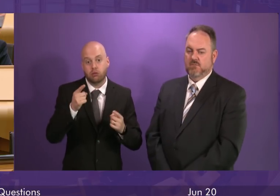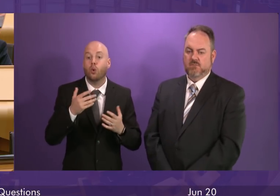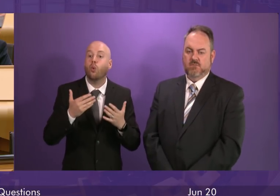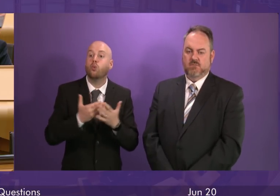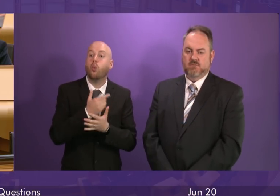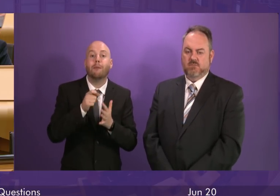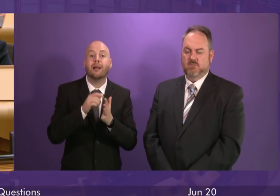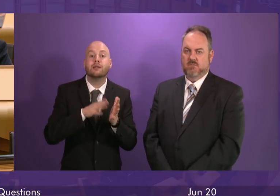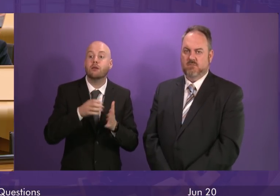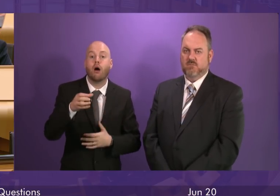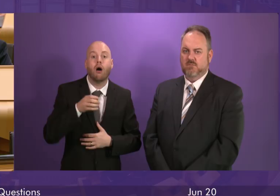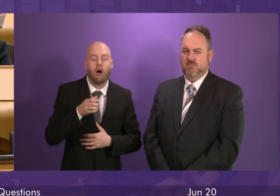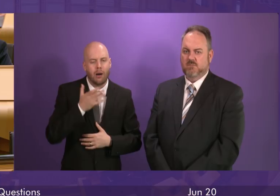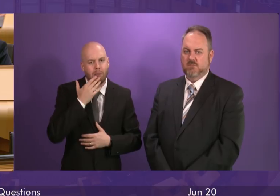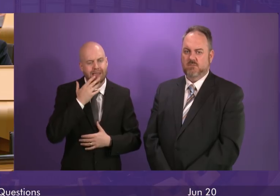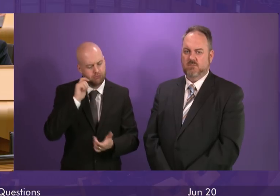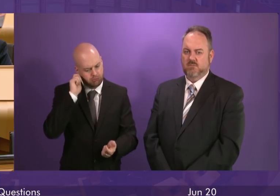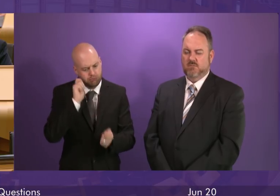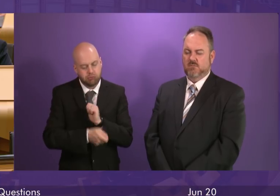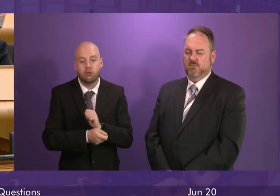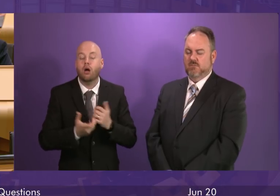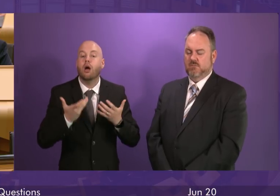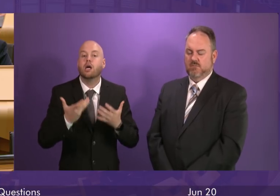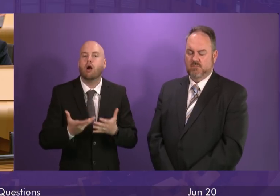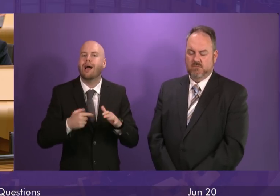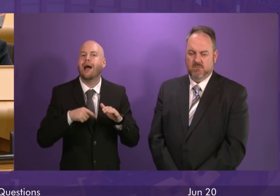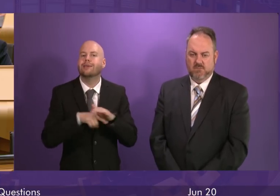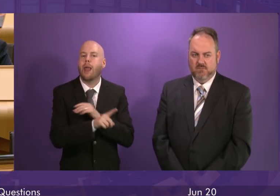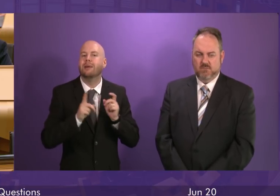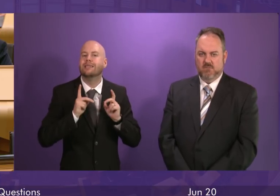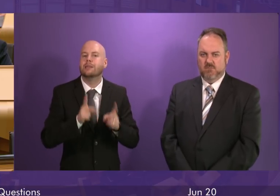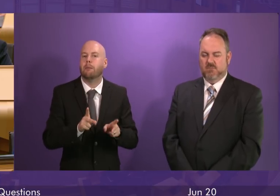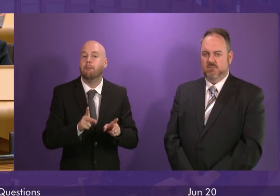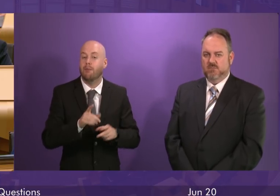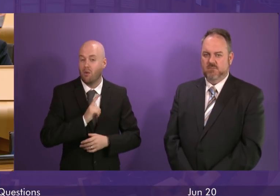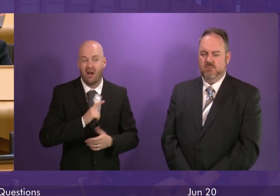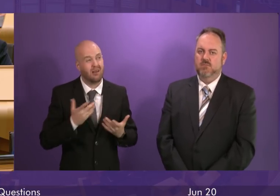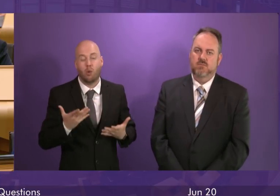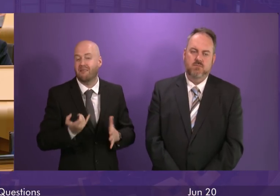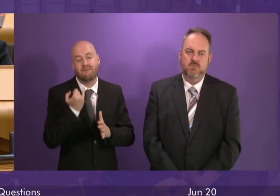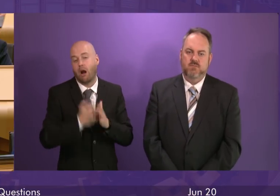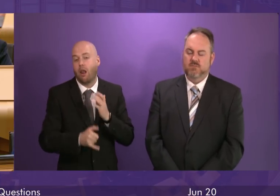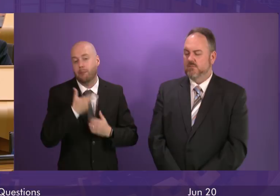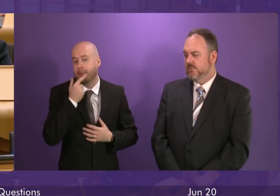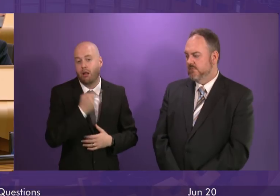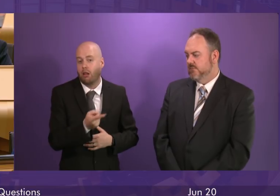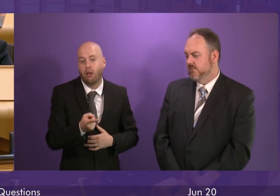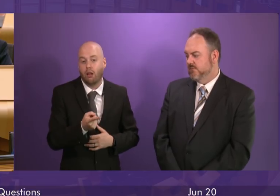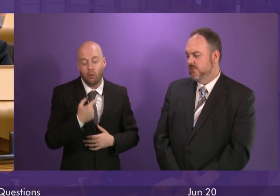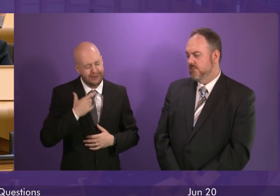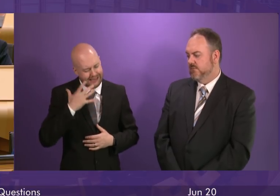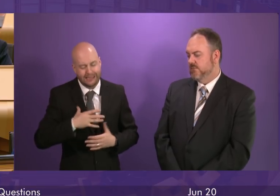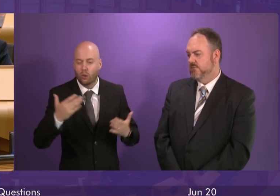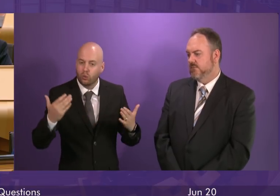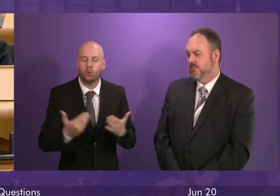overhaul the current failed asylum system. We urgently need a new process that is based on some very important